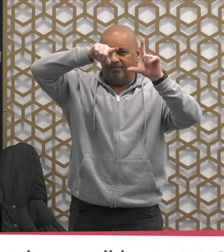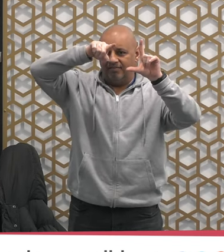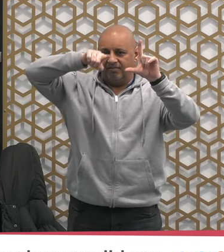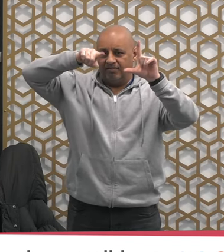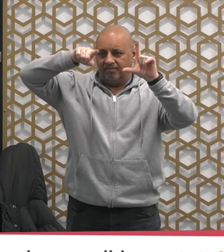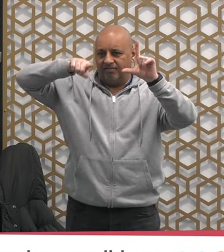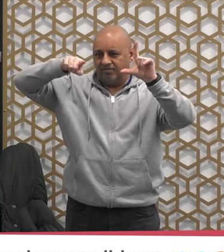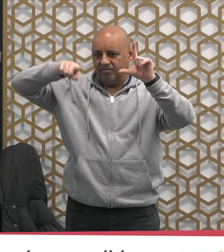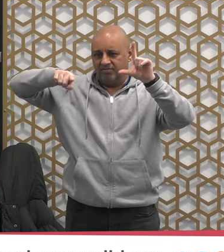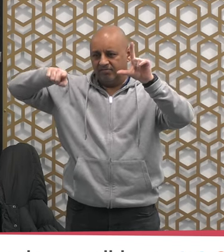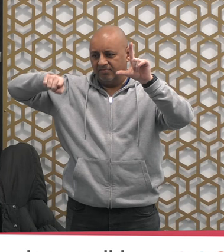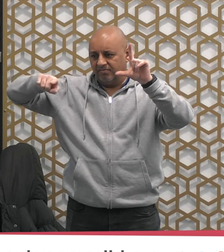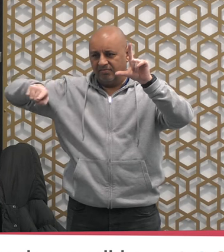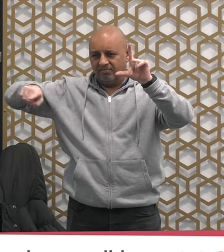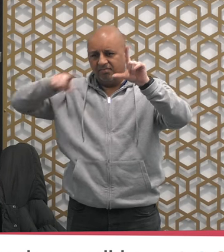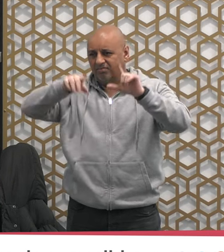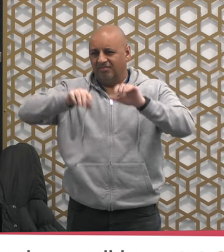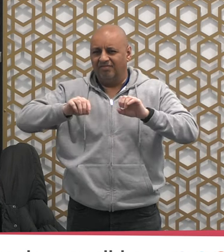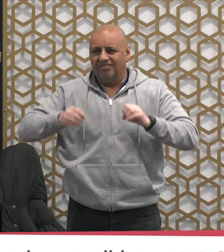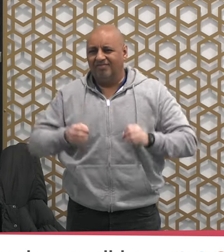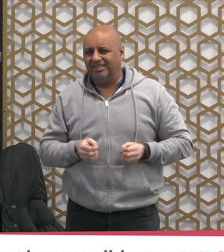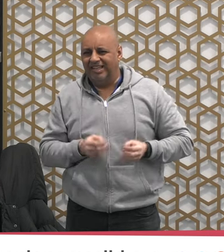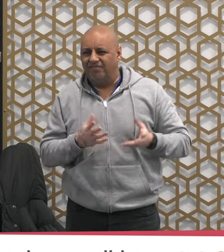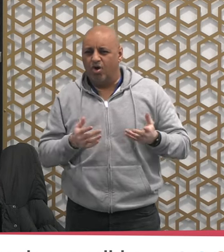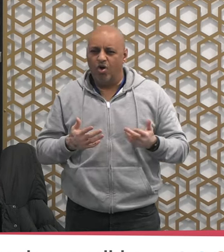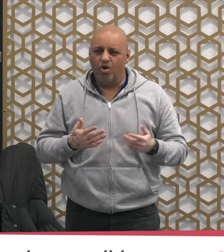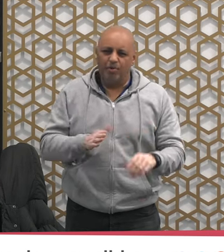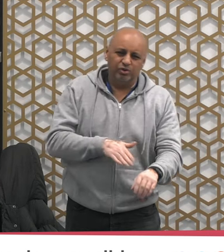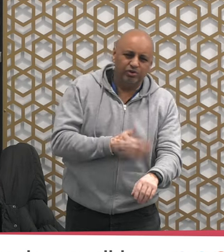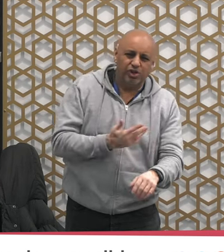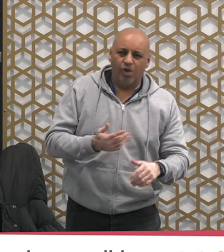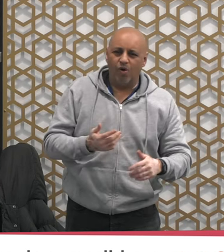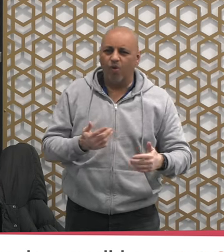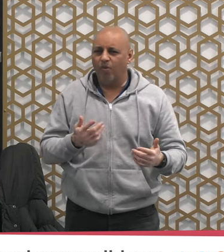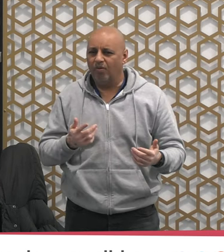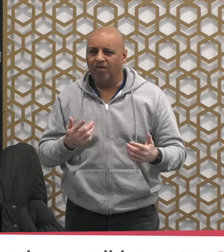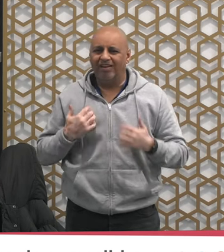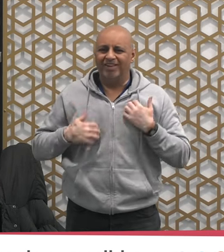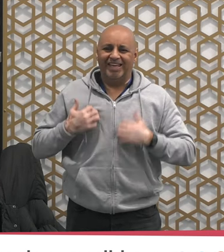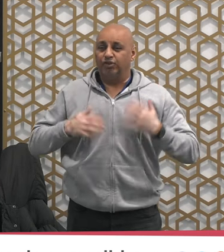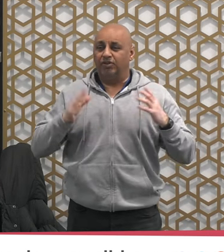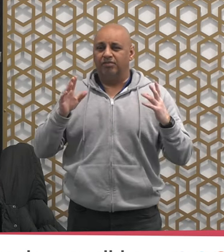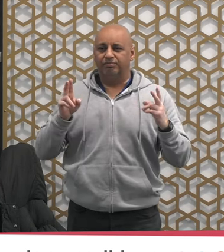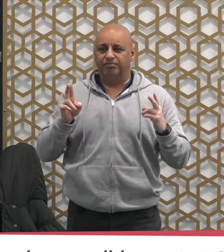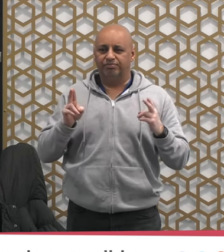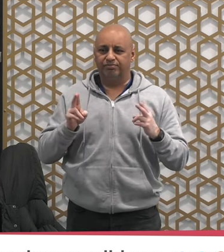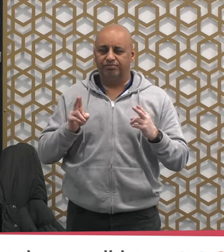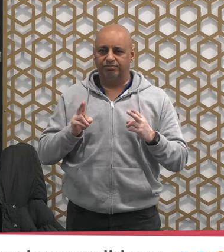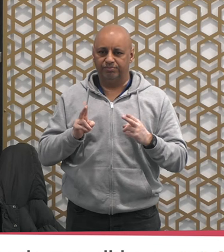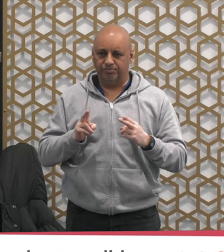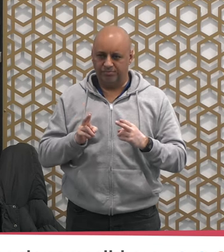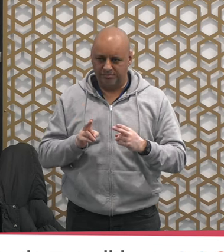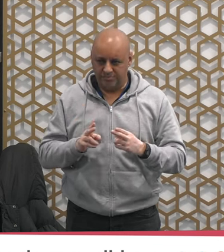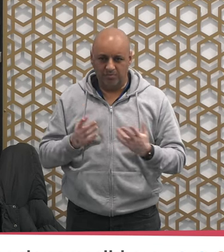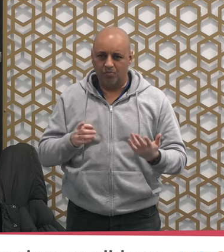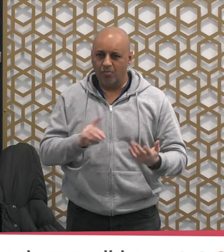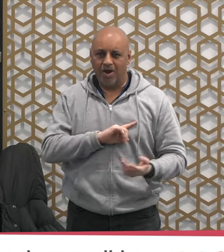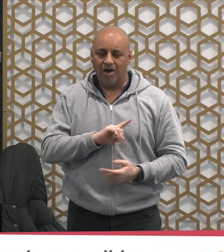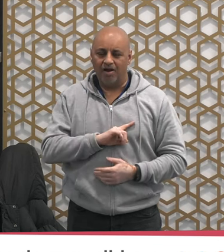your worship your dua because you did not get into the habit of having that solid routine so change your